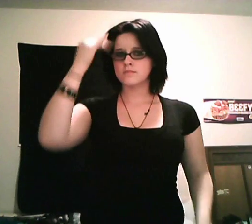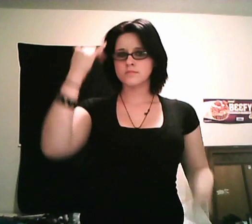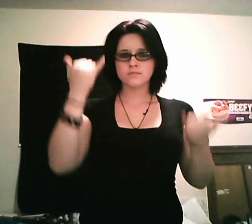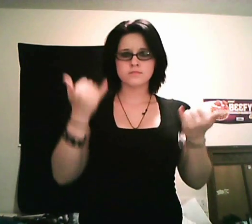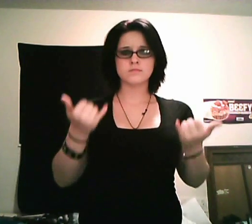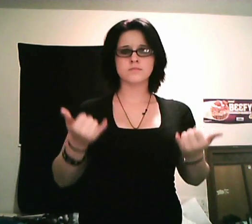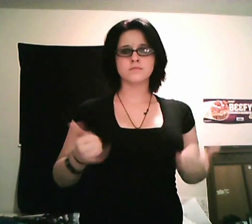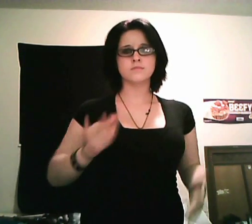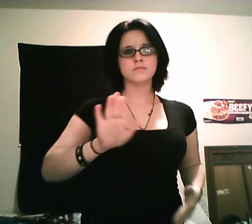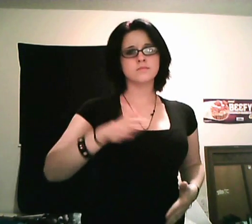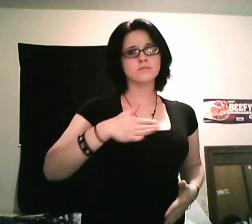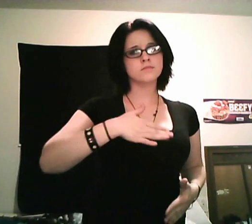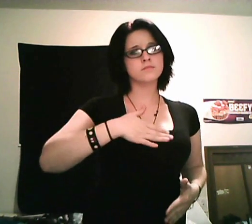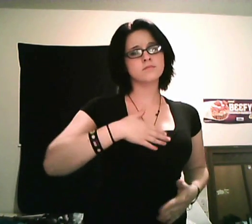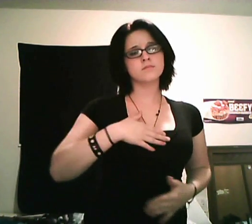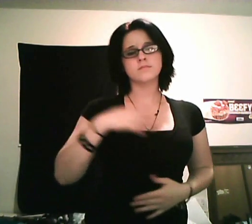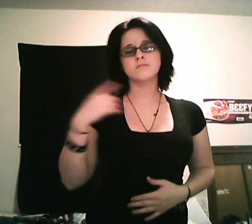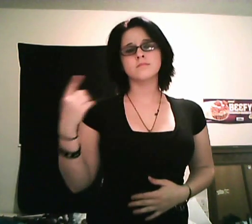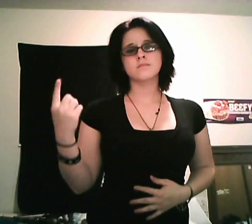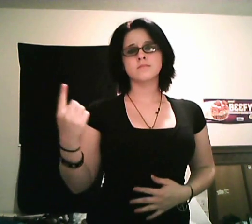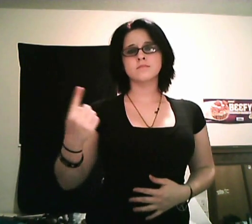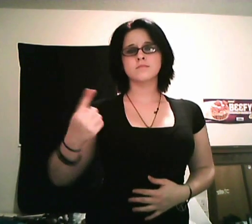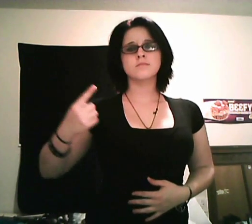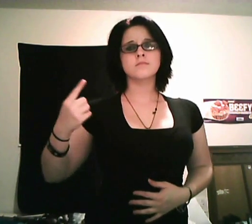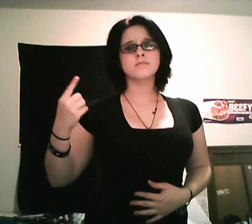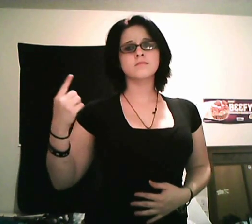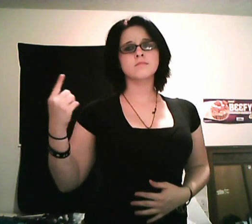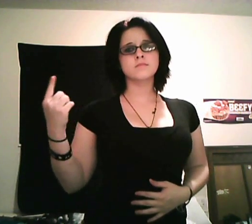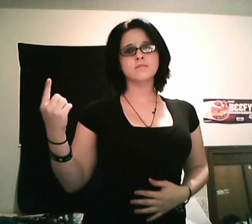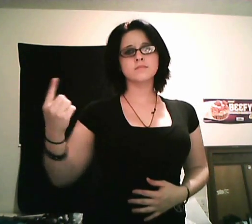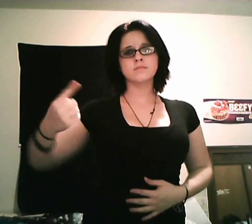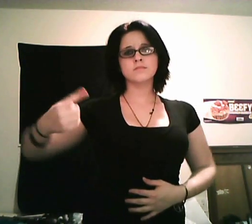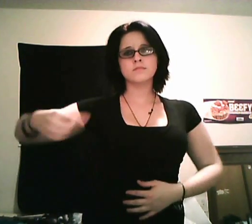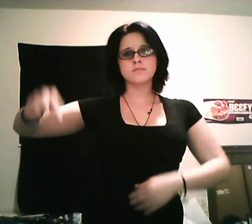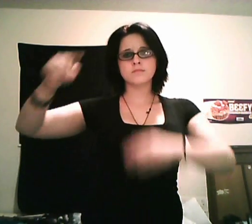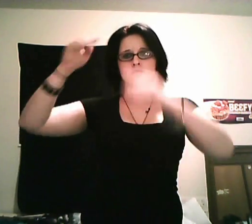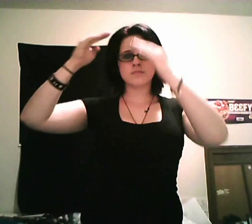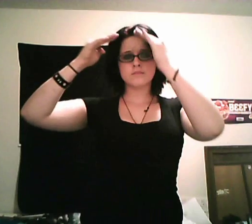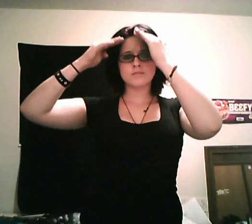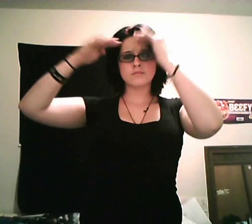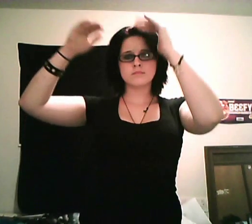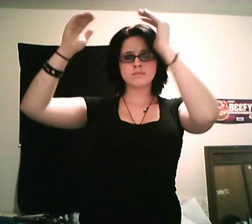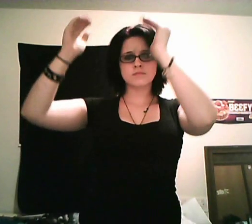know now You're my only hope